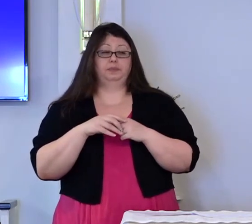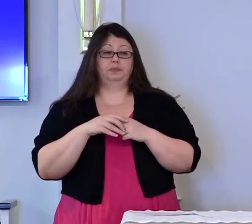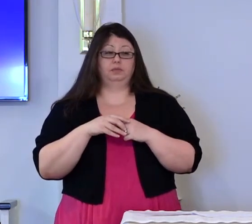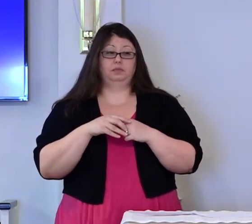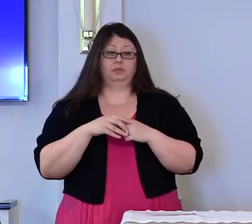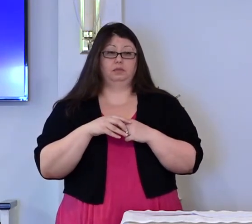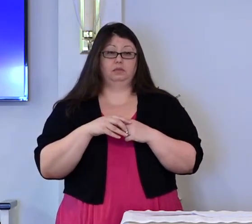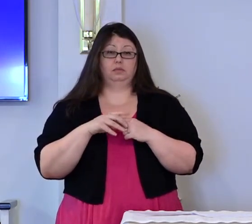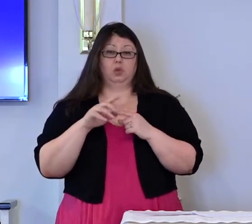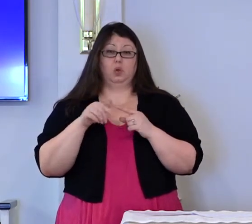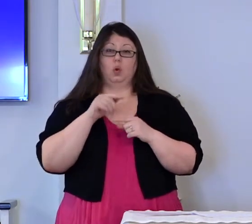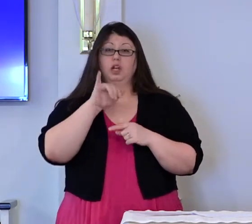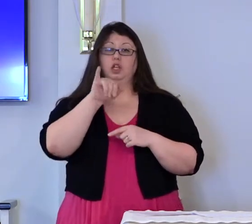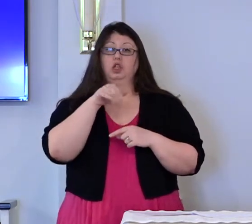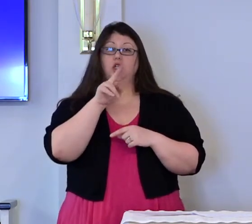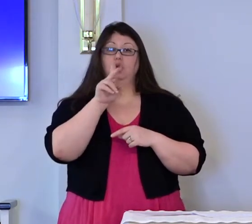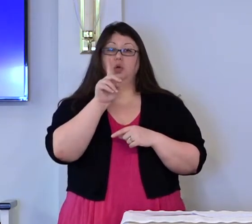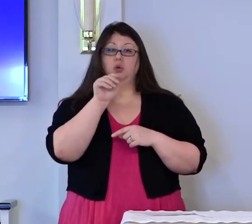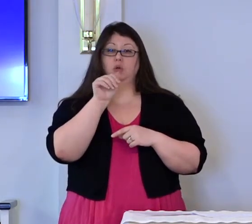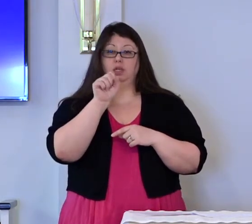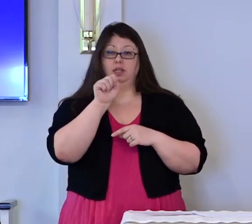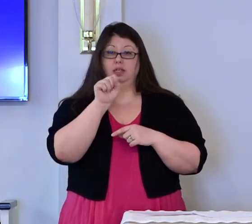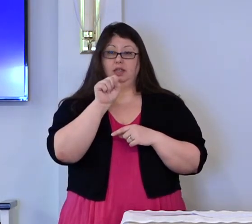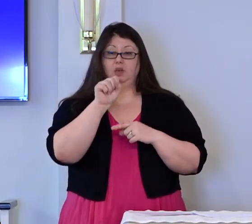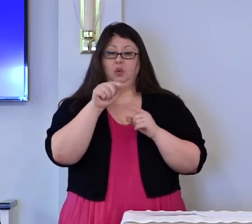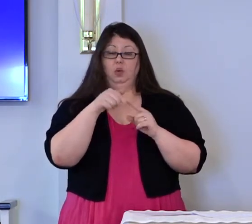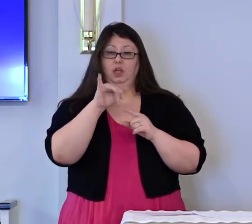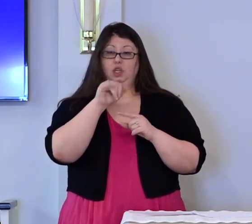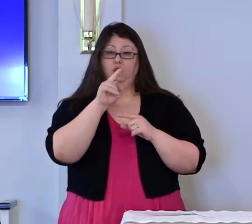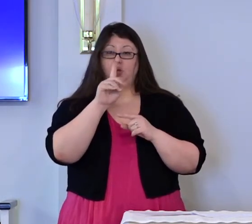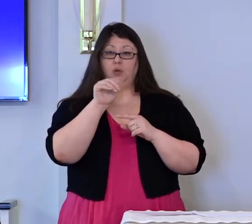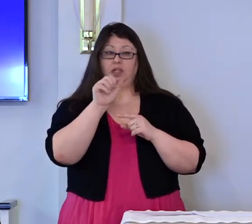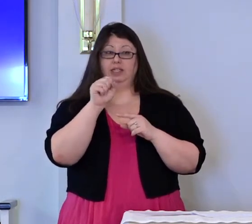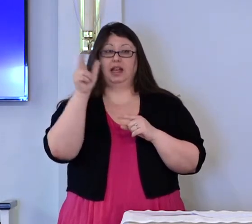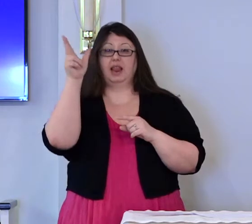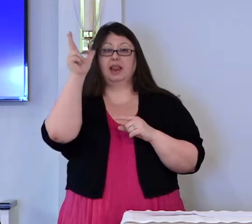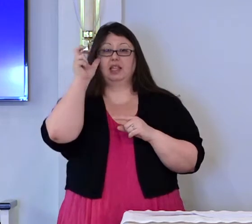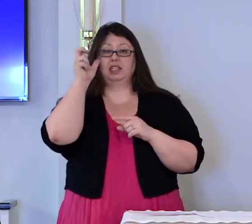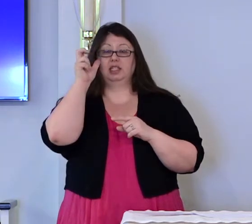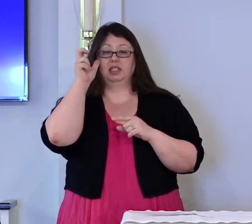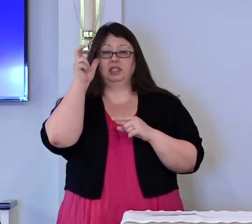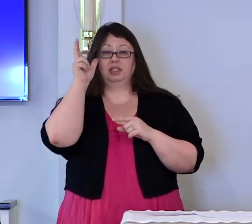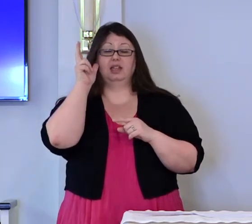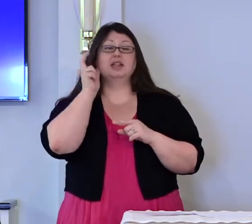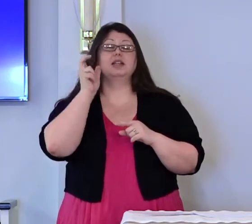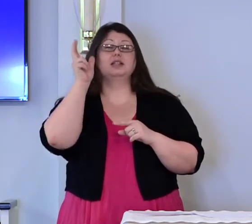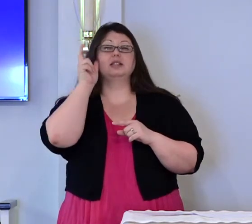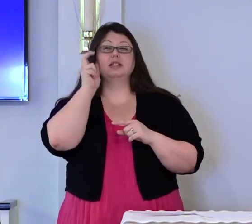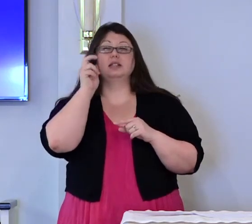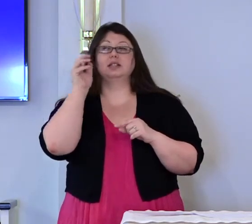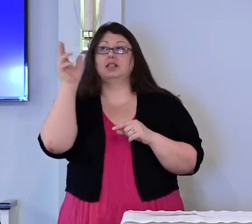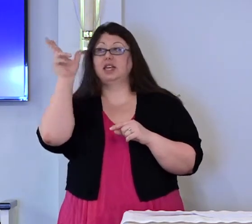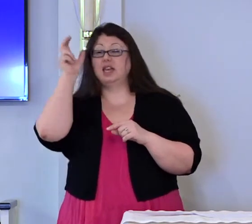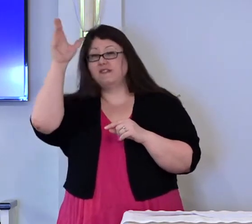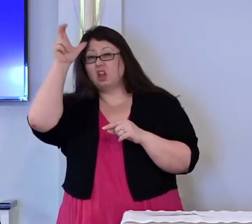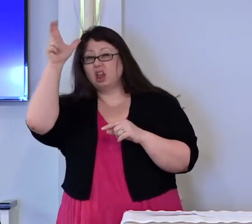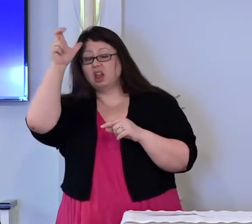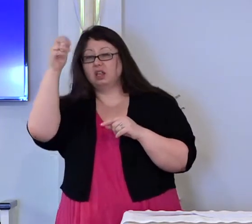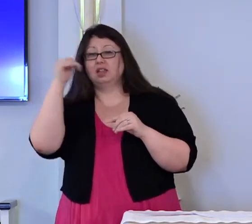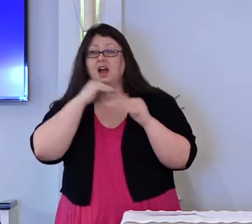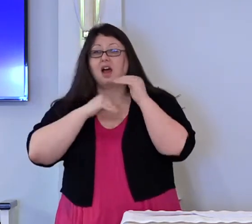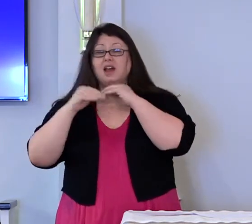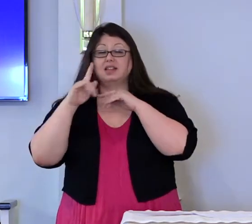when Judas listens to the lies of evil and betrays Jesus.